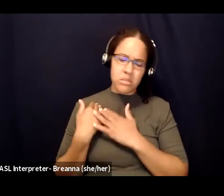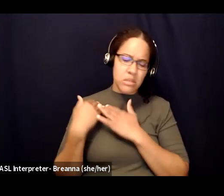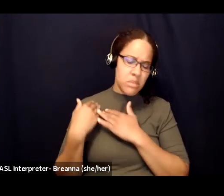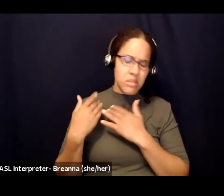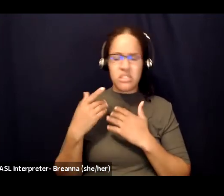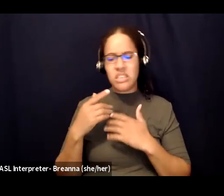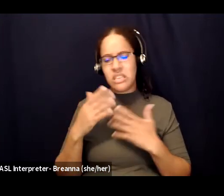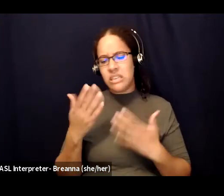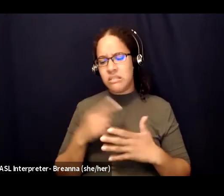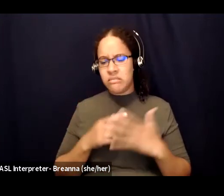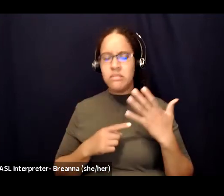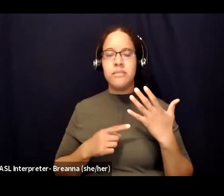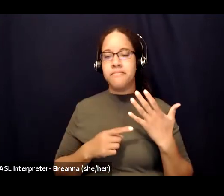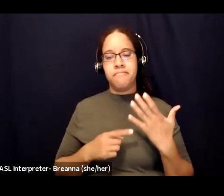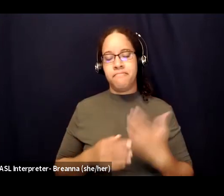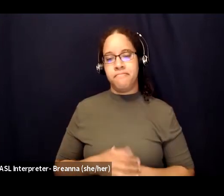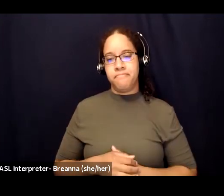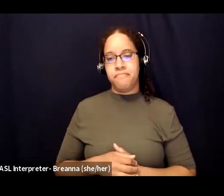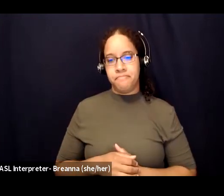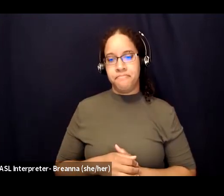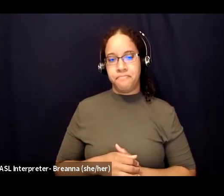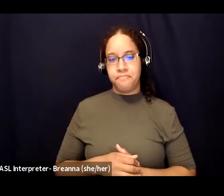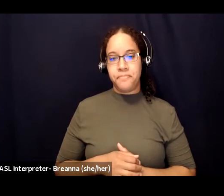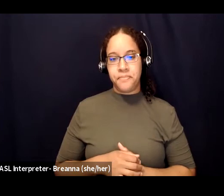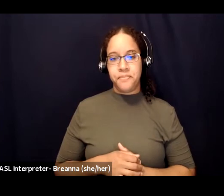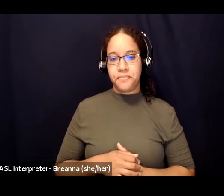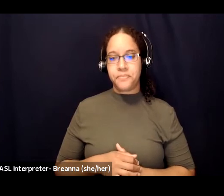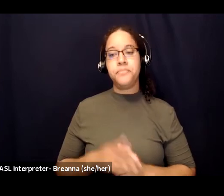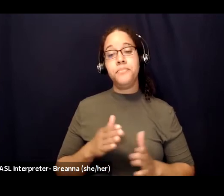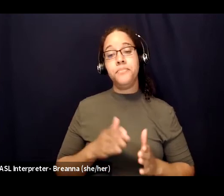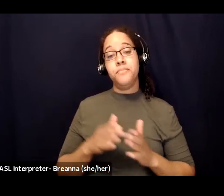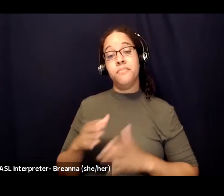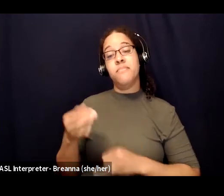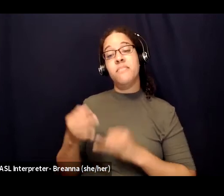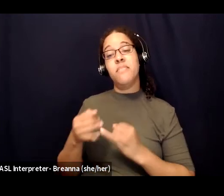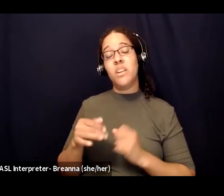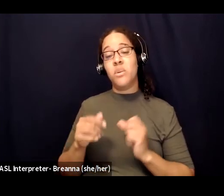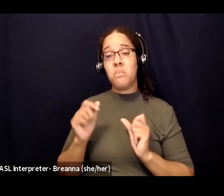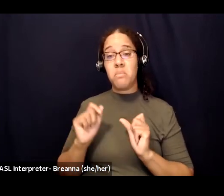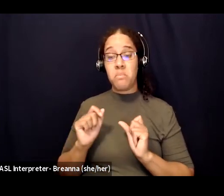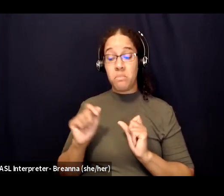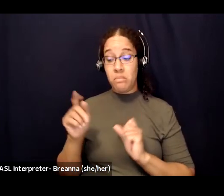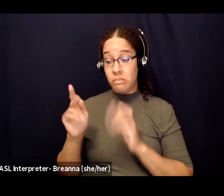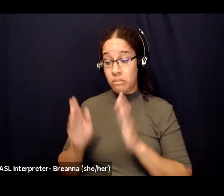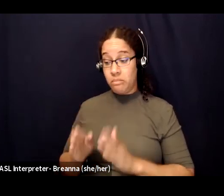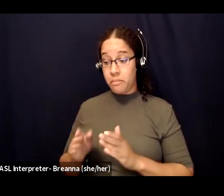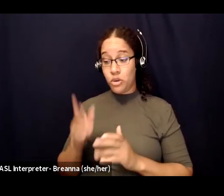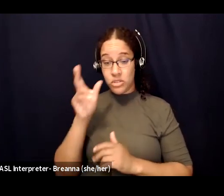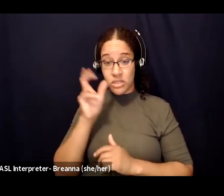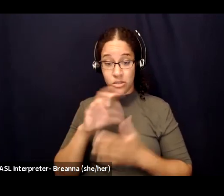the case is um and then shock sometimes people will feel shocked or shocked or maybe they're disturbed that someone that they cared about